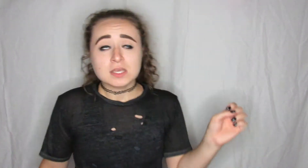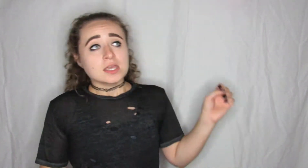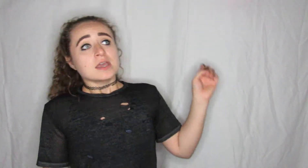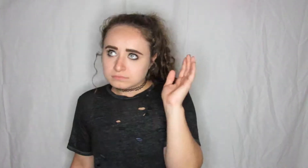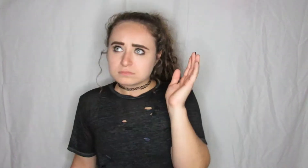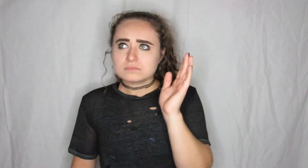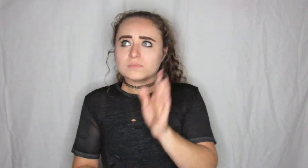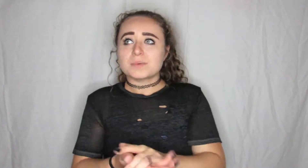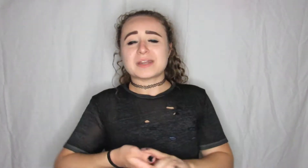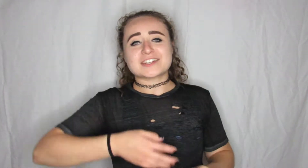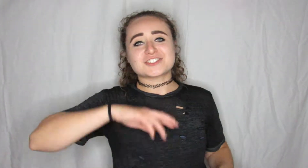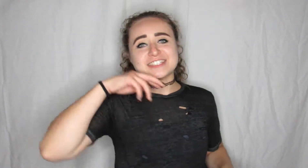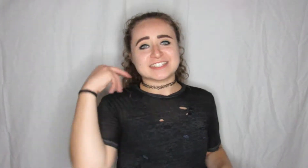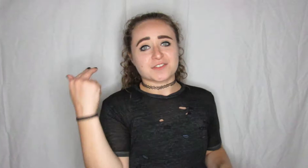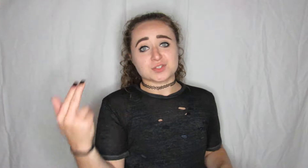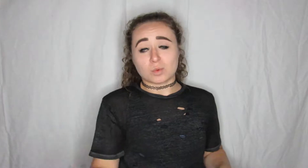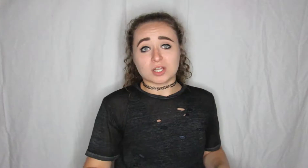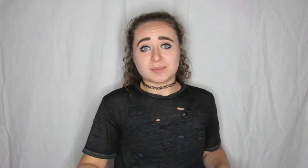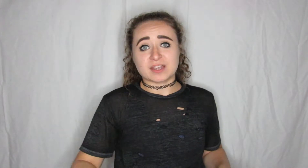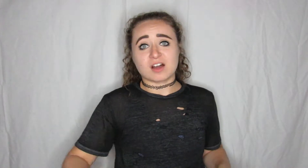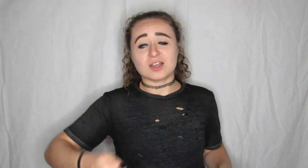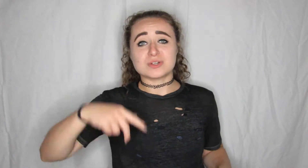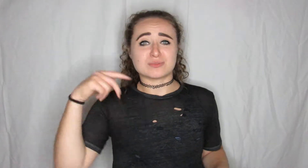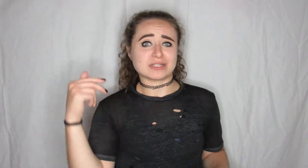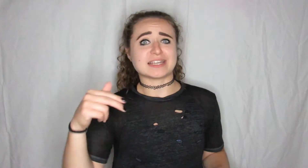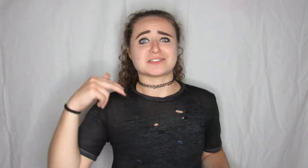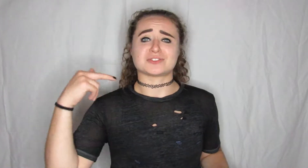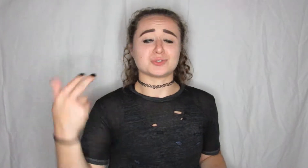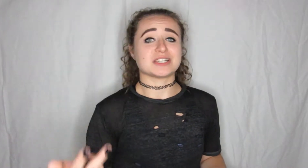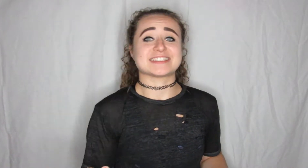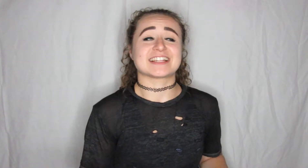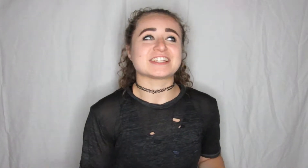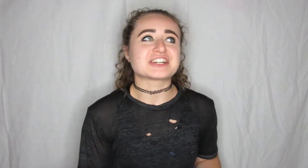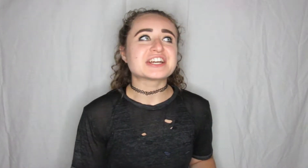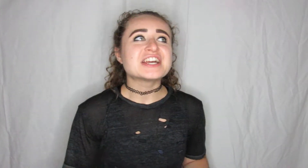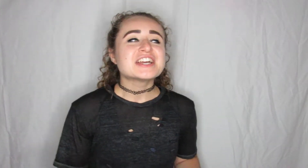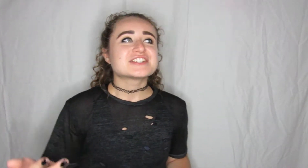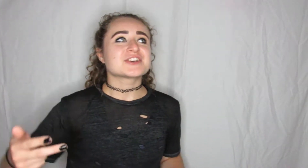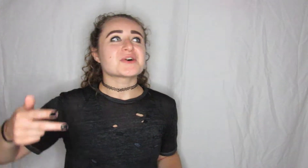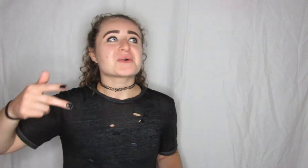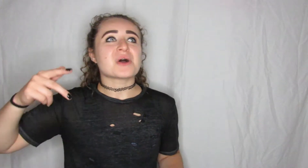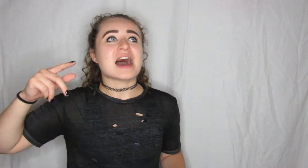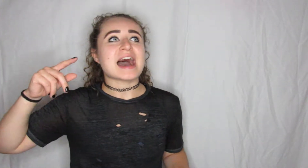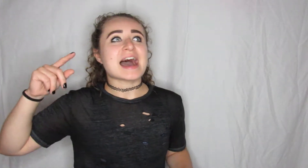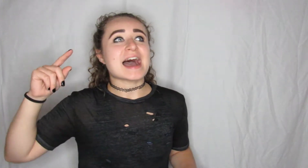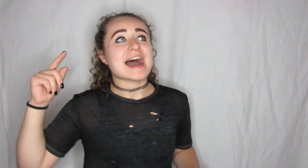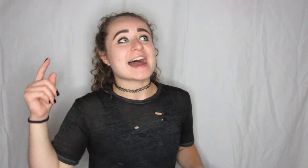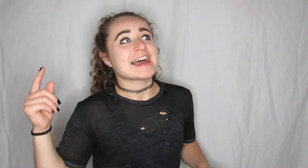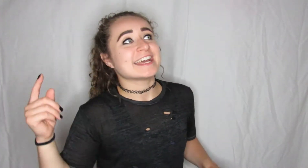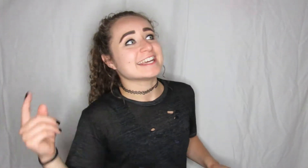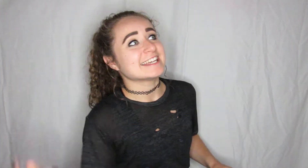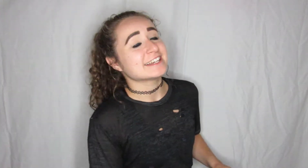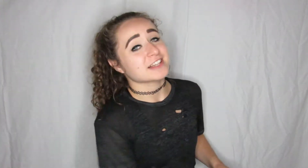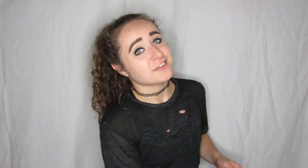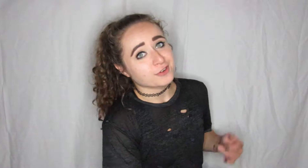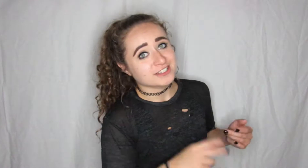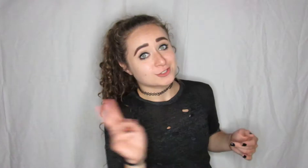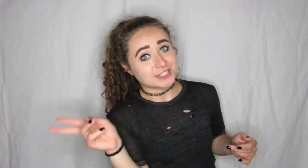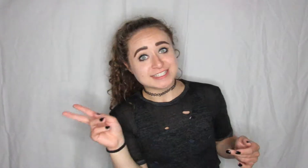but actually he left his wallet in my car we didn't realize until two days later so I left work two days